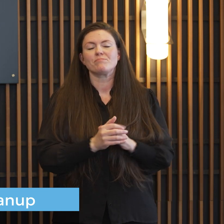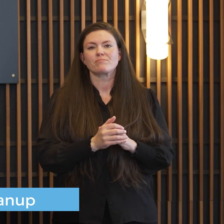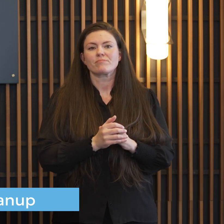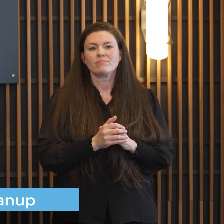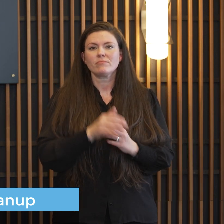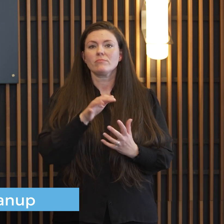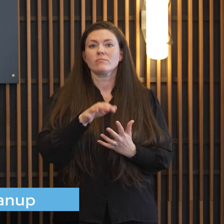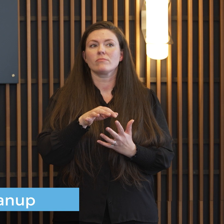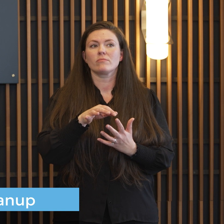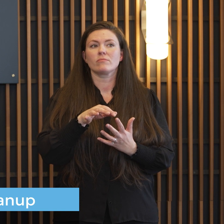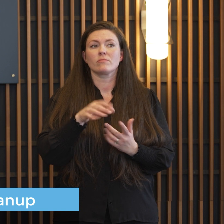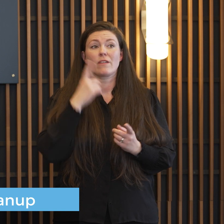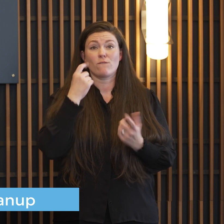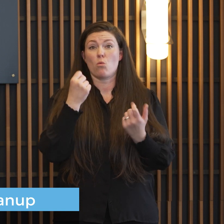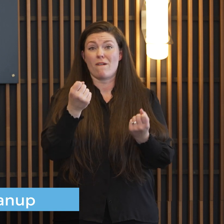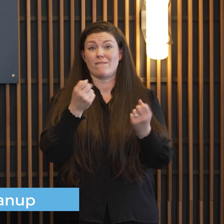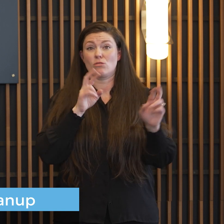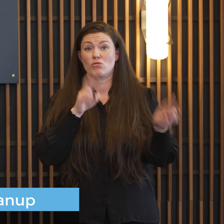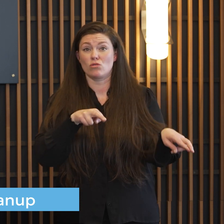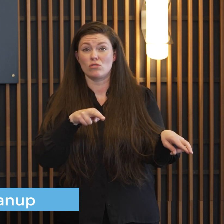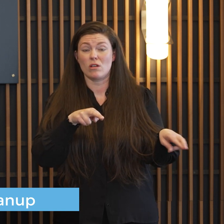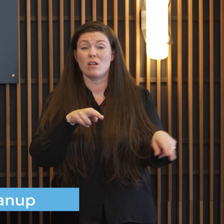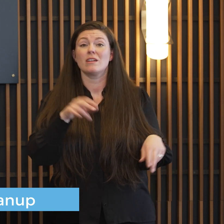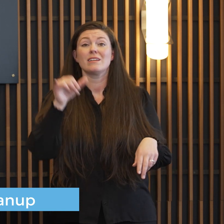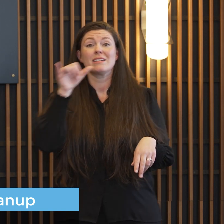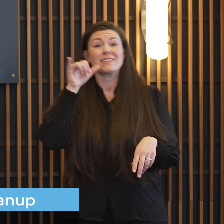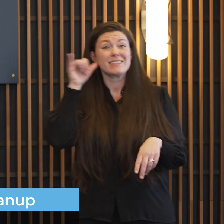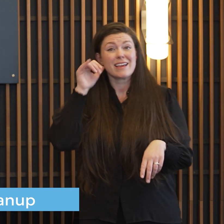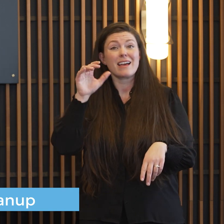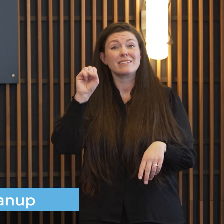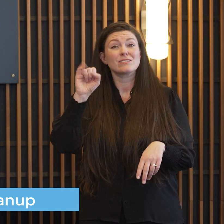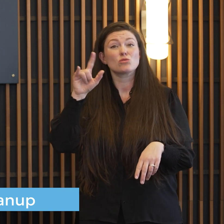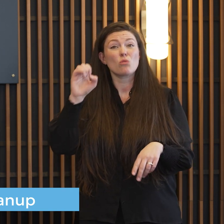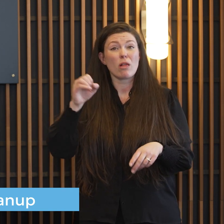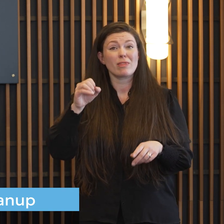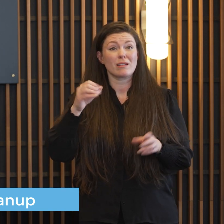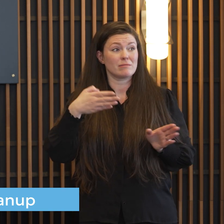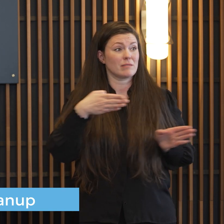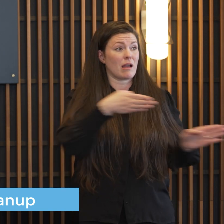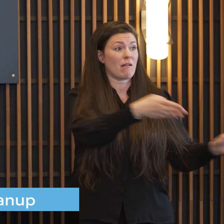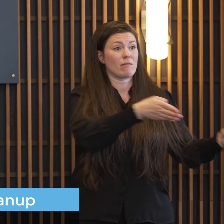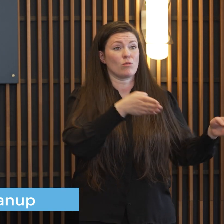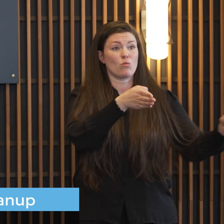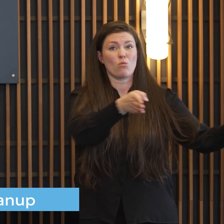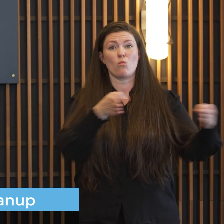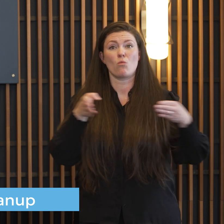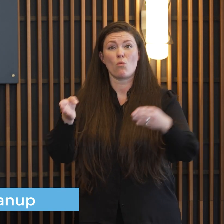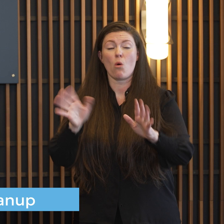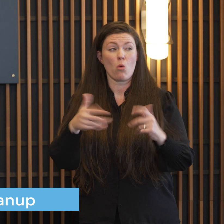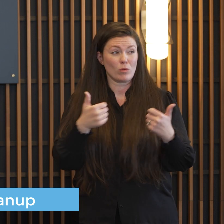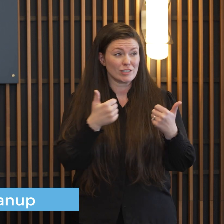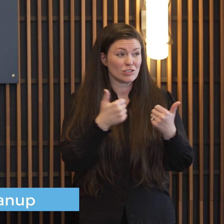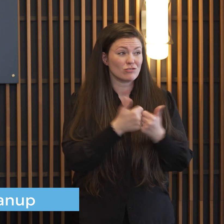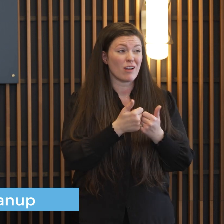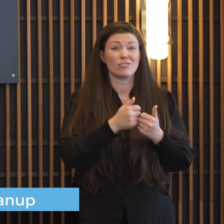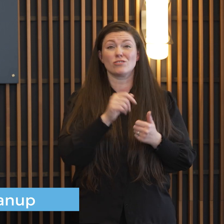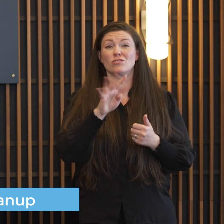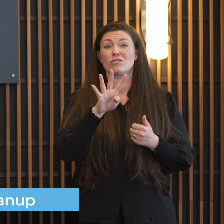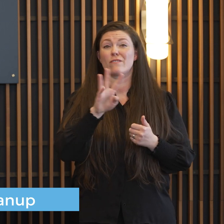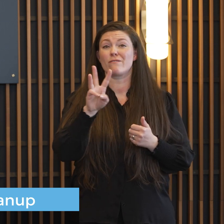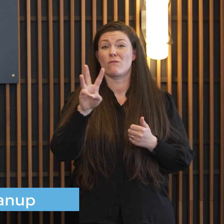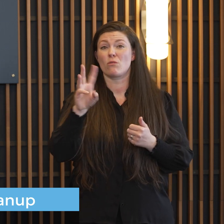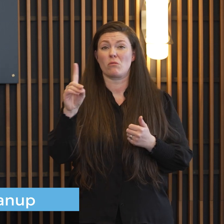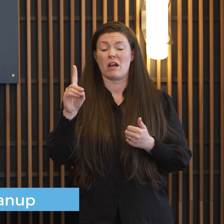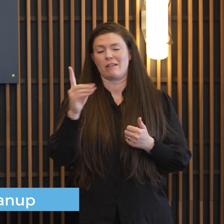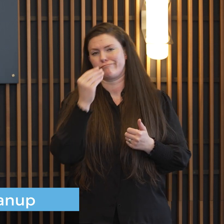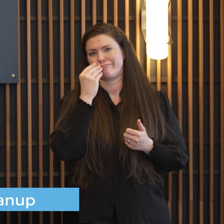especially from a vehicle response if you got on some of the side roads yesterday it was going to be challenging to get through them even with four-wheel drive so our officers have to